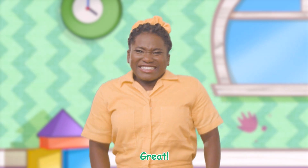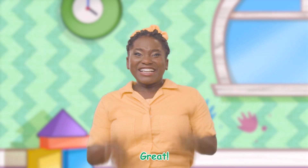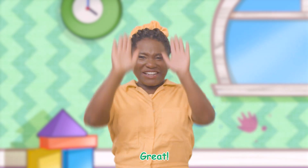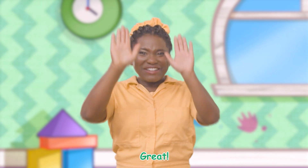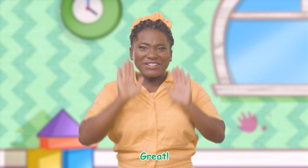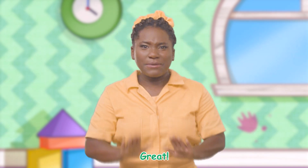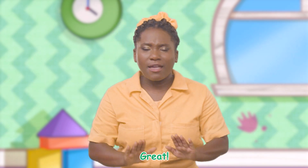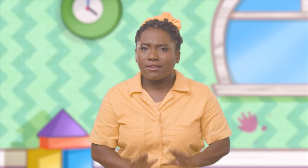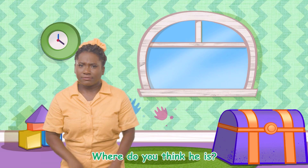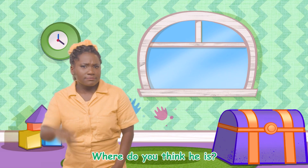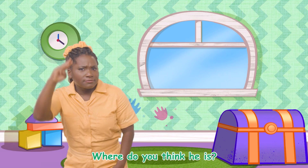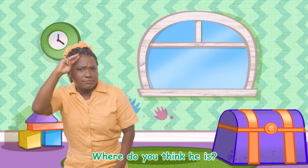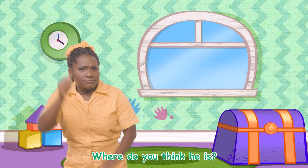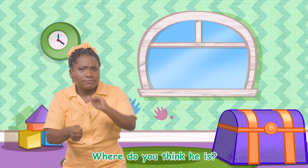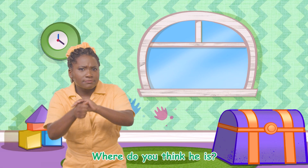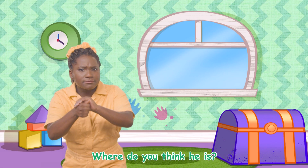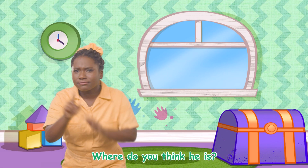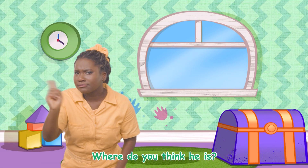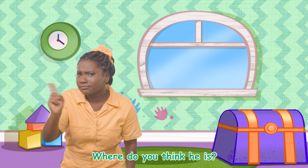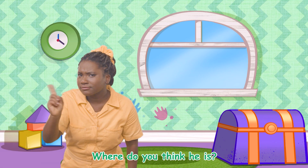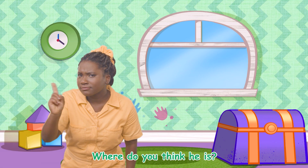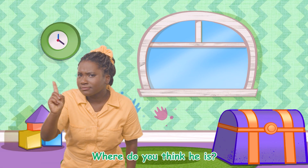Great! Where do you think he is?